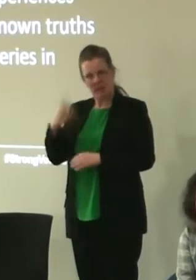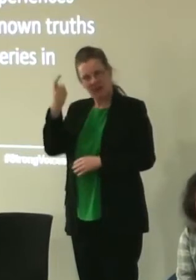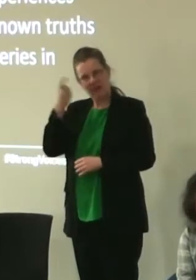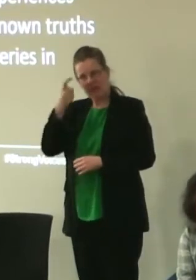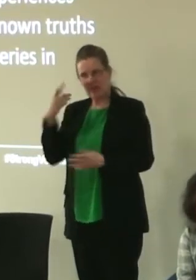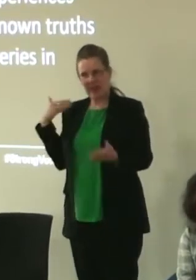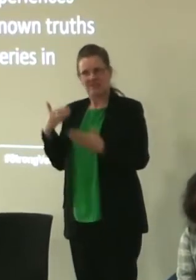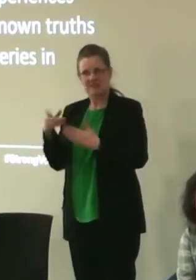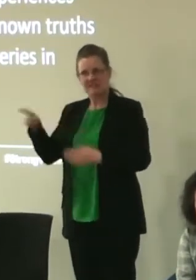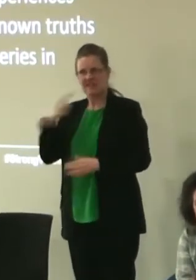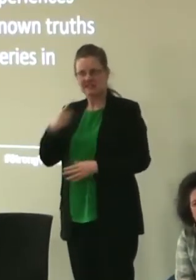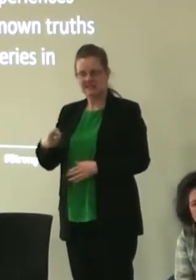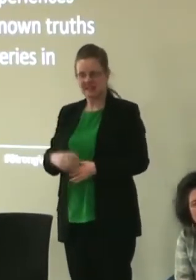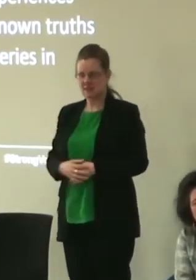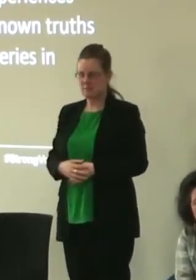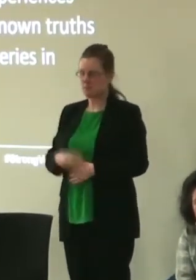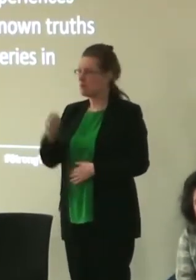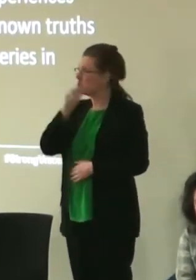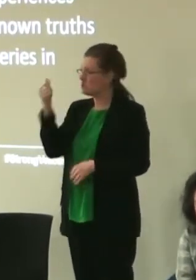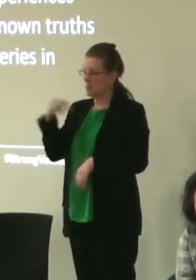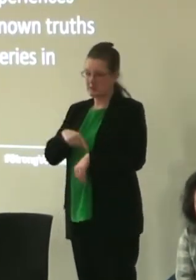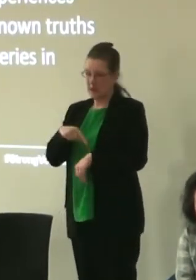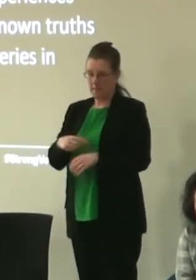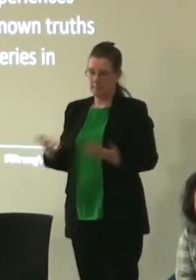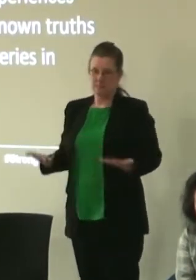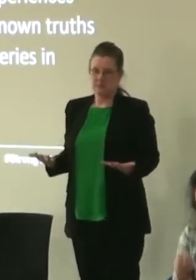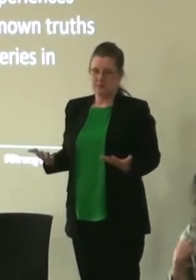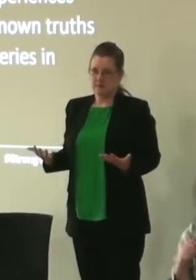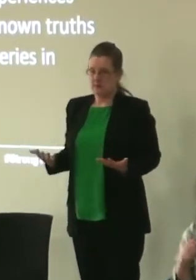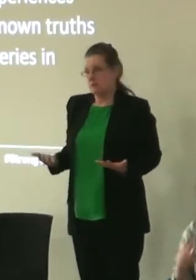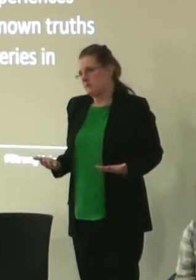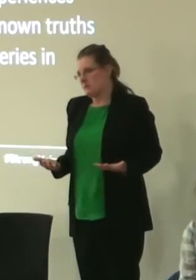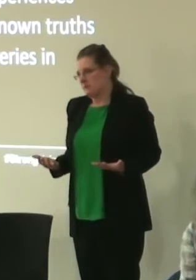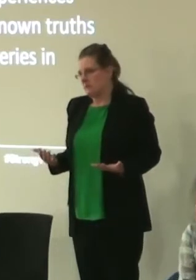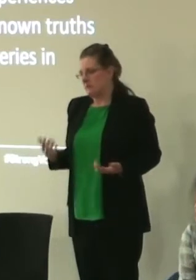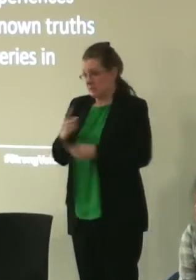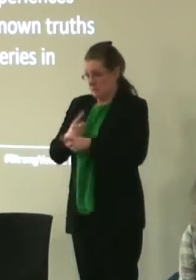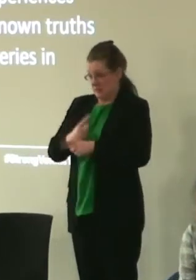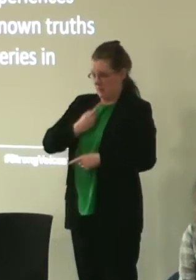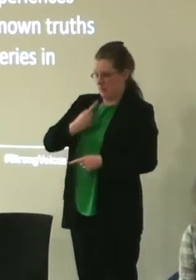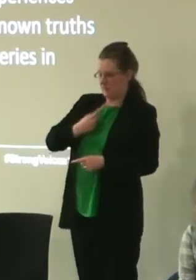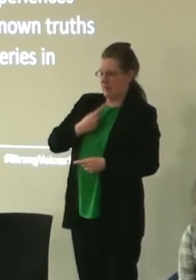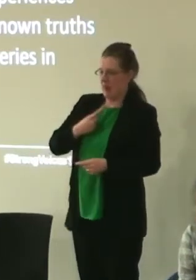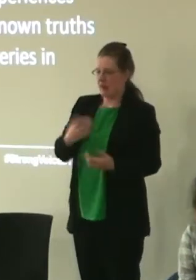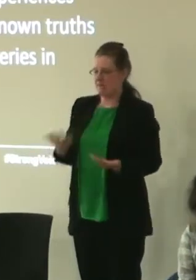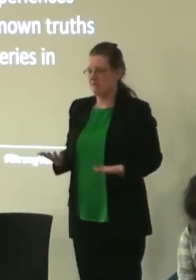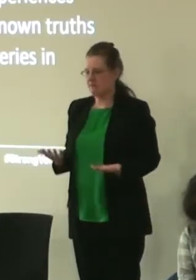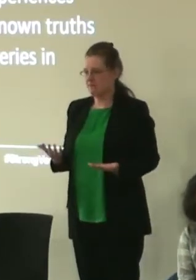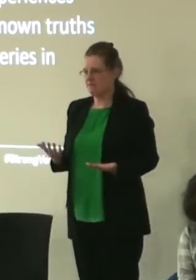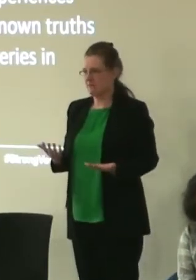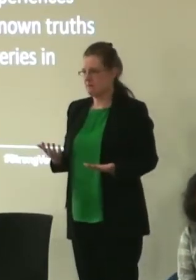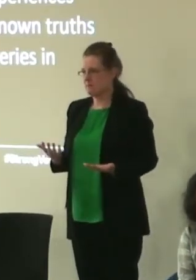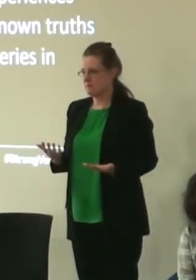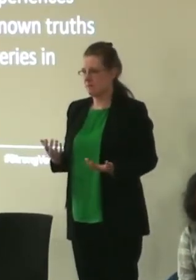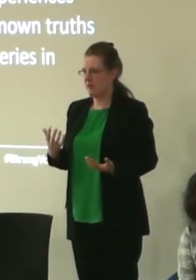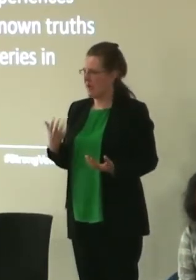about ever since I heard her say it because sometimes I think well speaking for myself sometimes the the sense